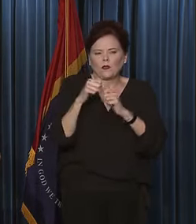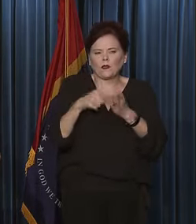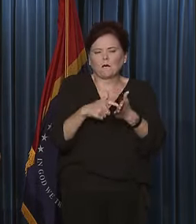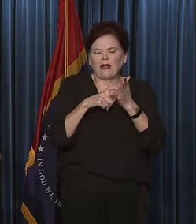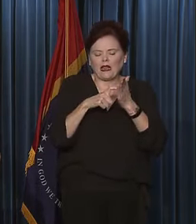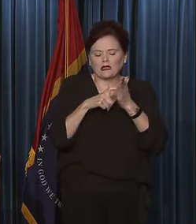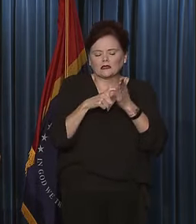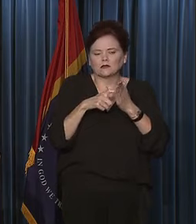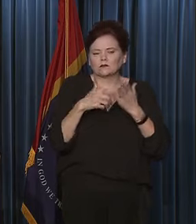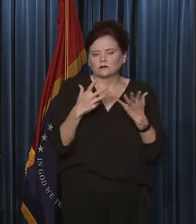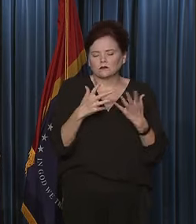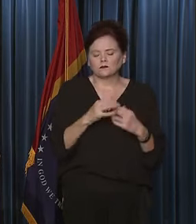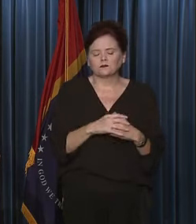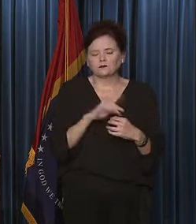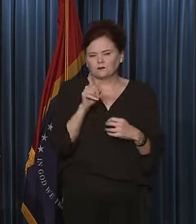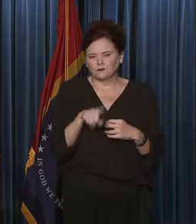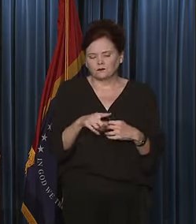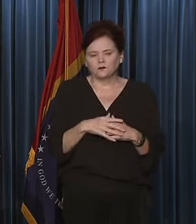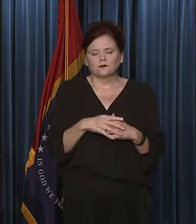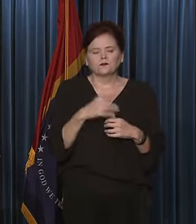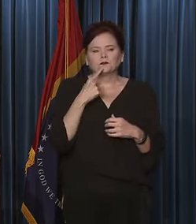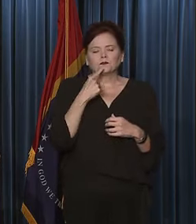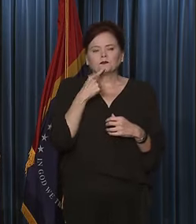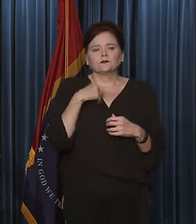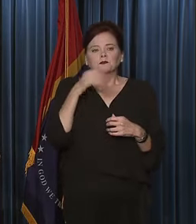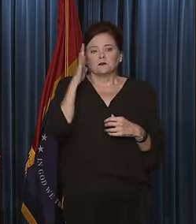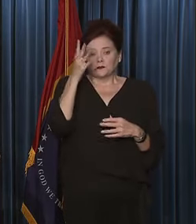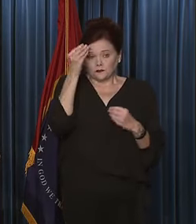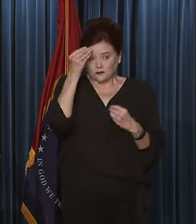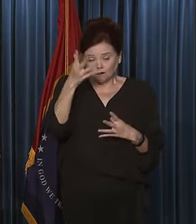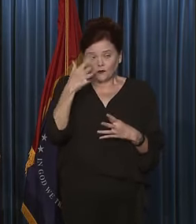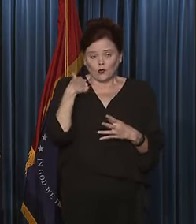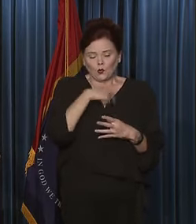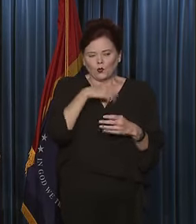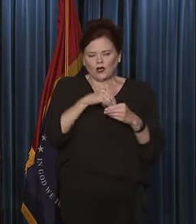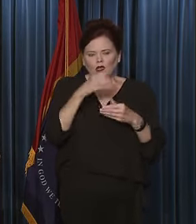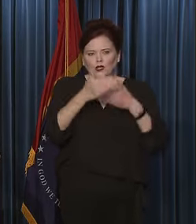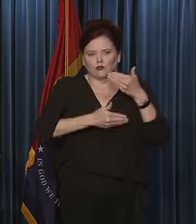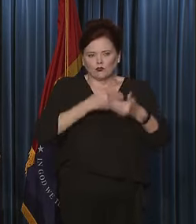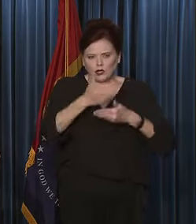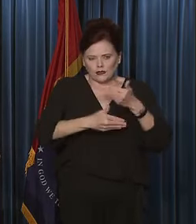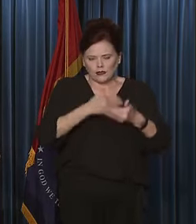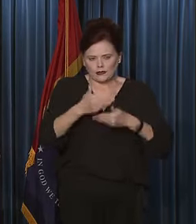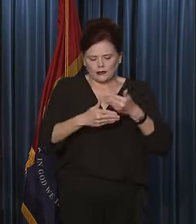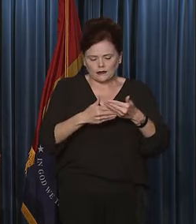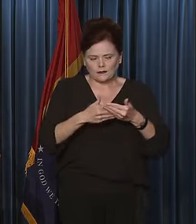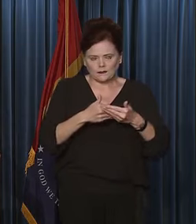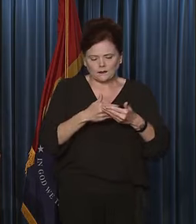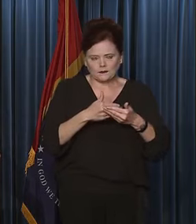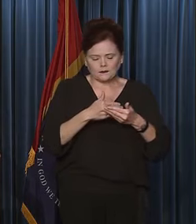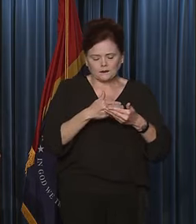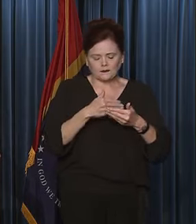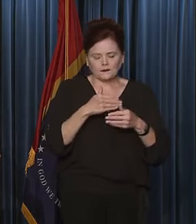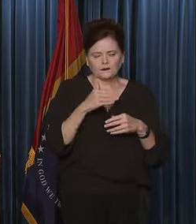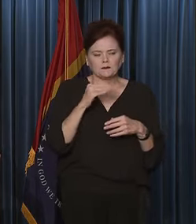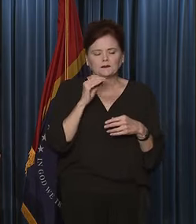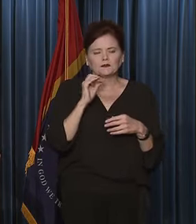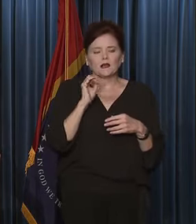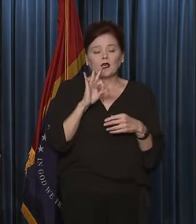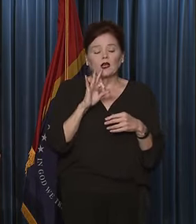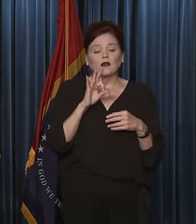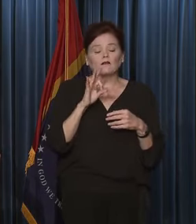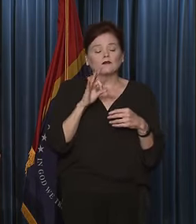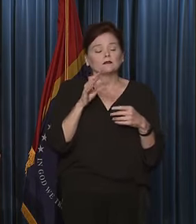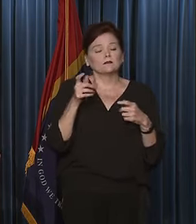What I would tell you is we are in the process of dealing with the emergency